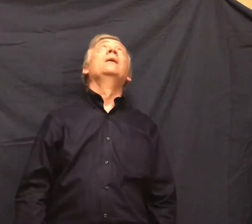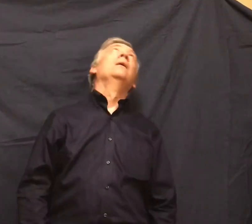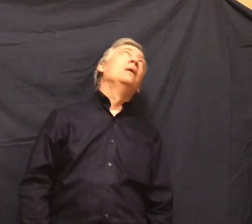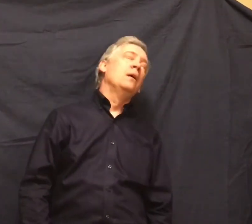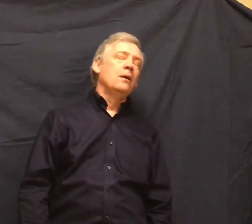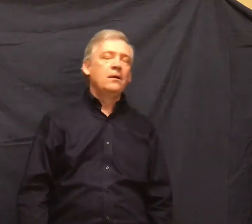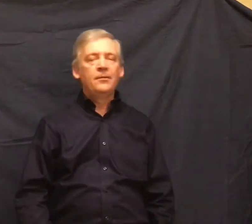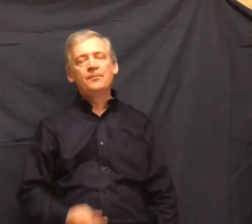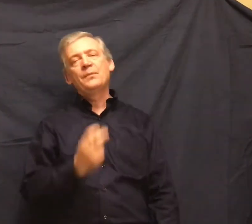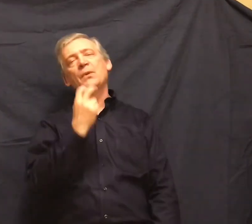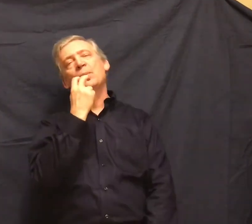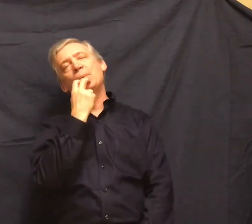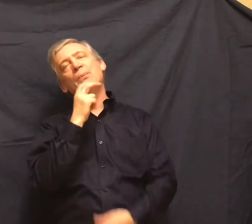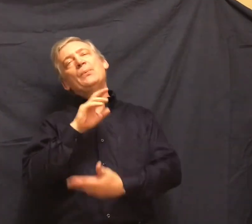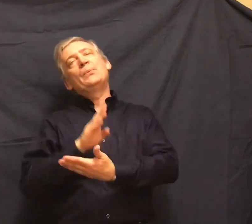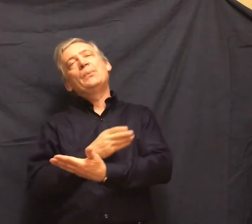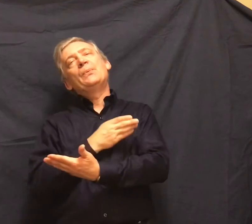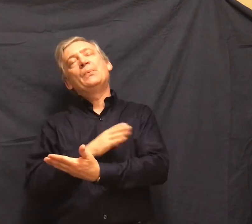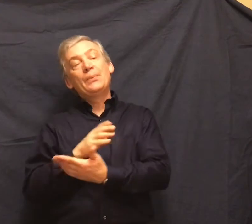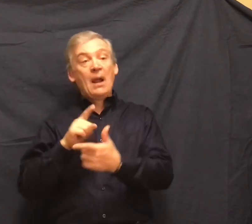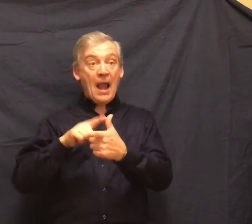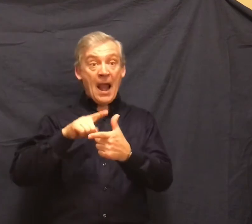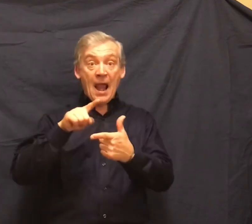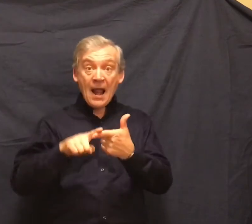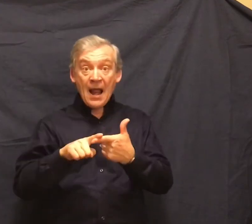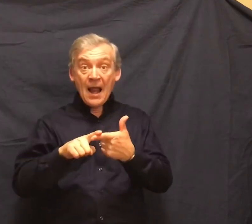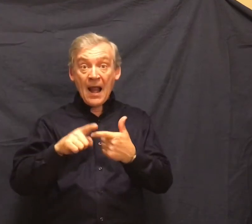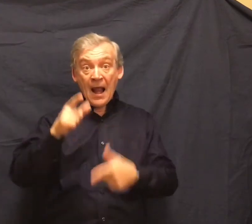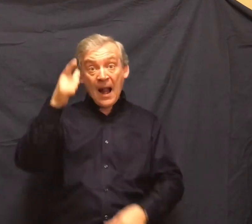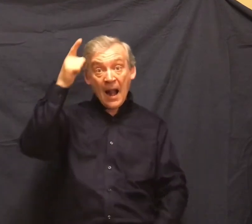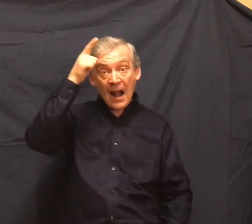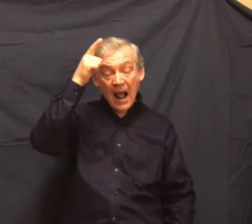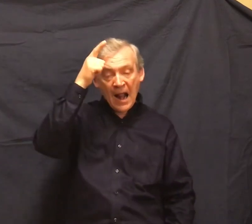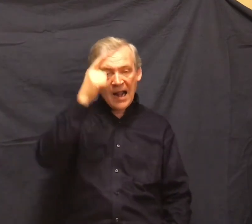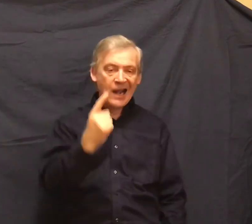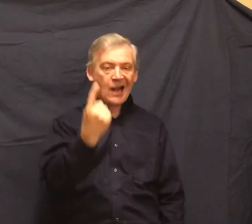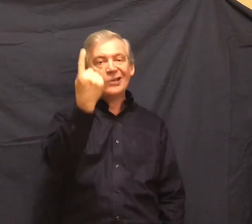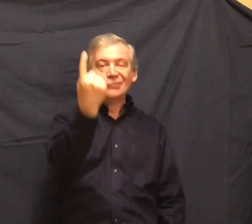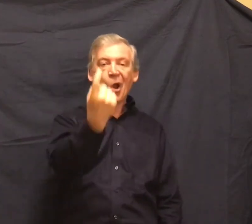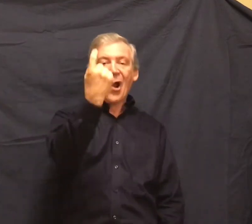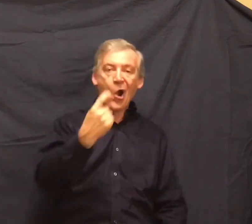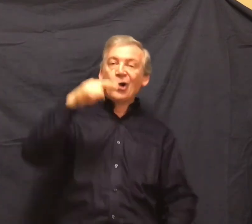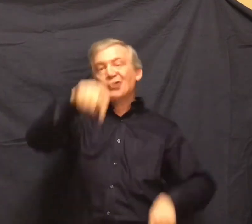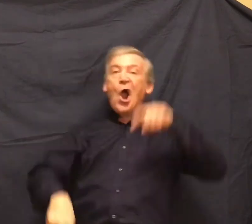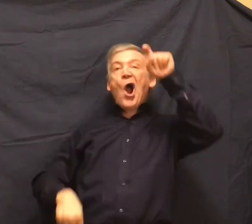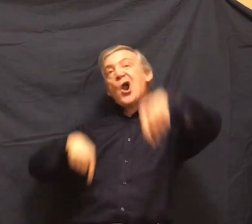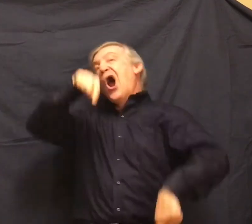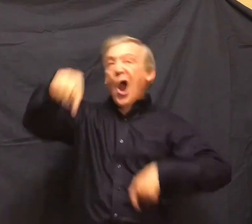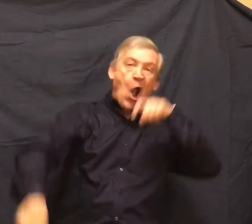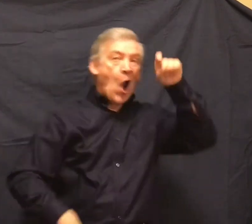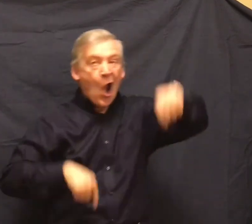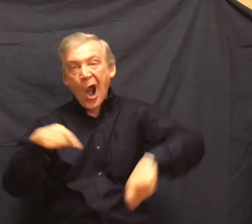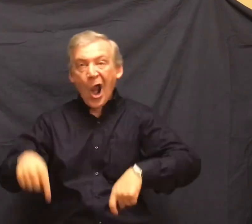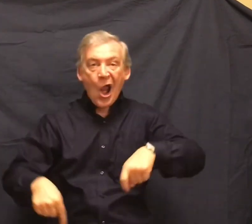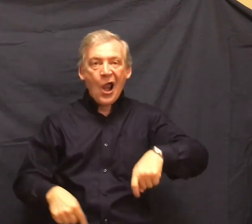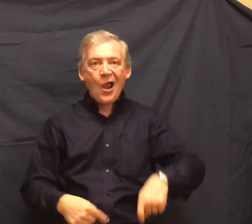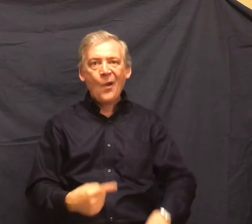In a moment, Lenny came crashing back through the brush. He carried one small will-a-stick in his hand.